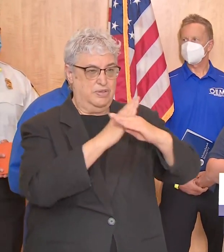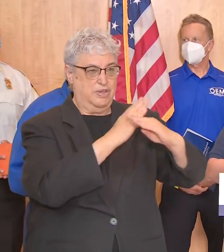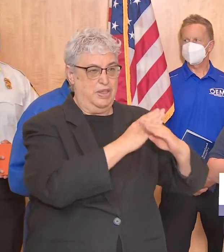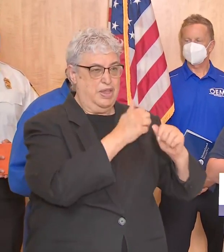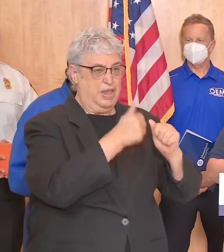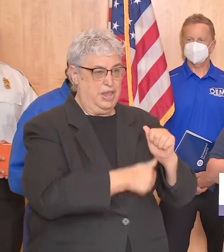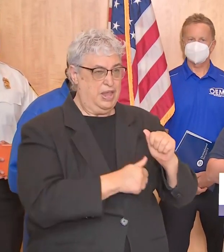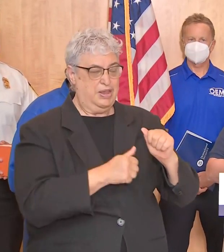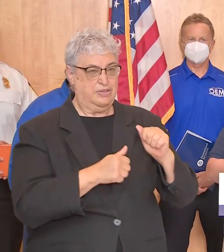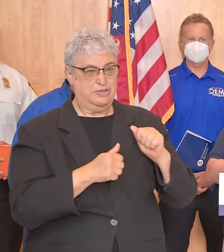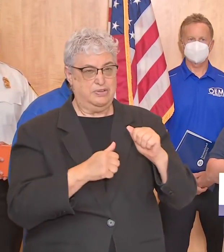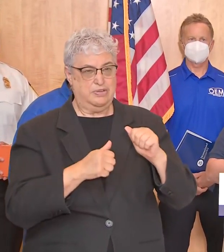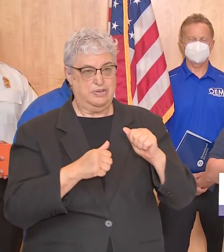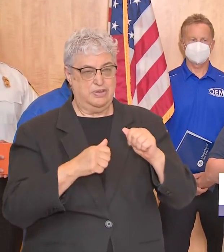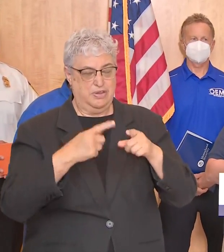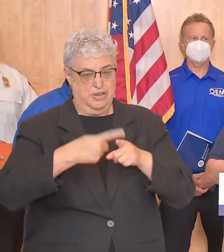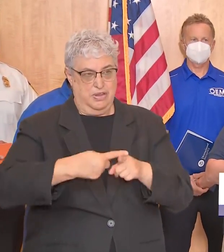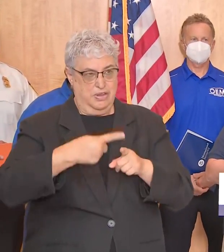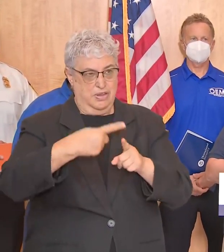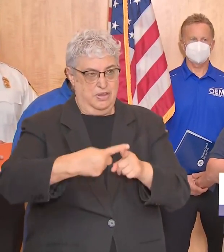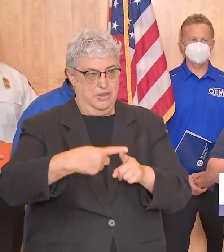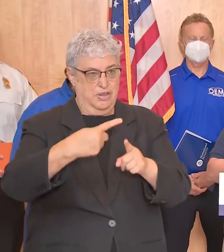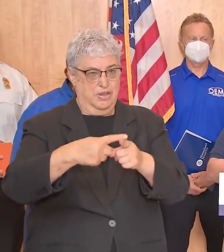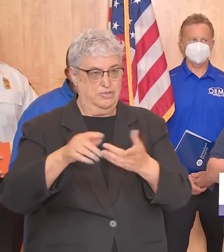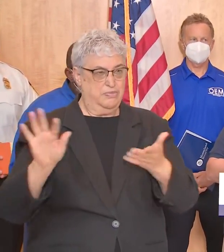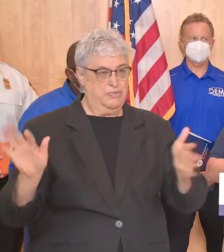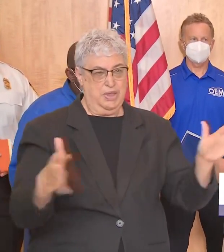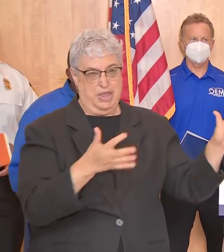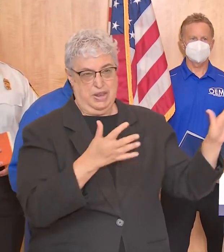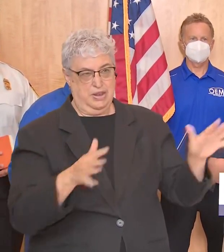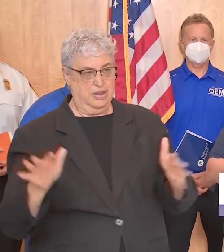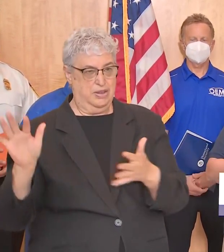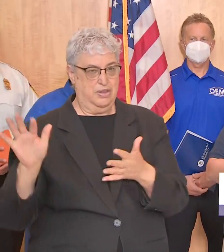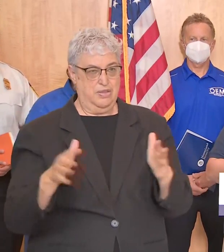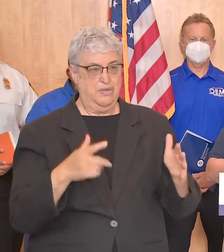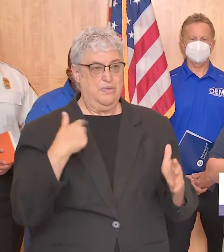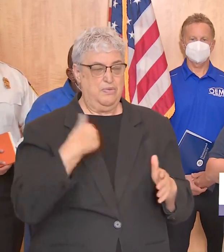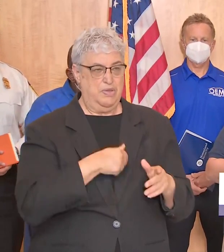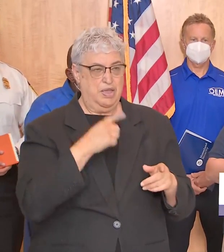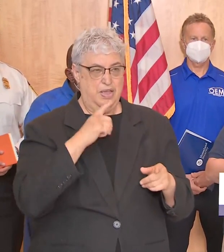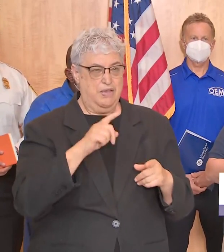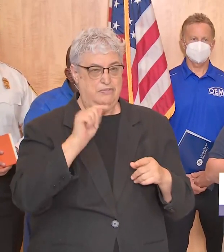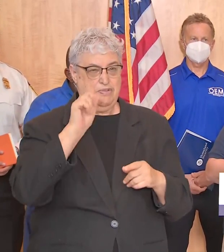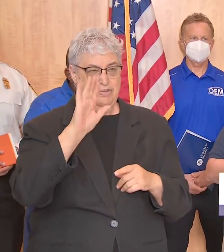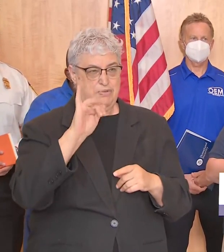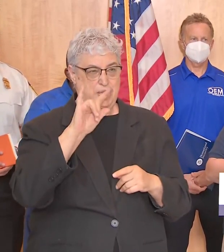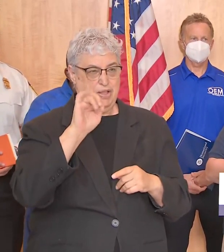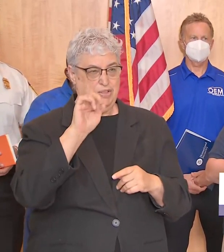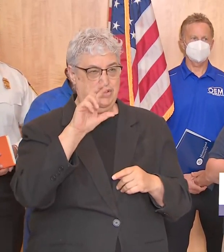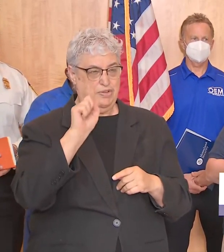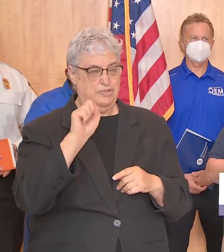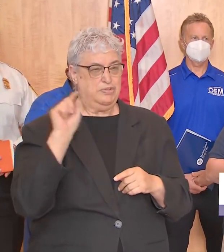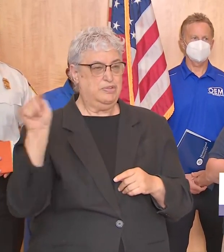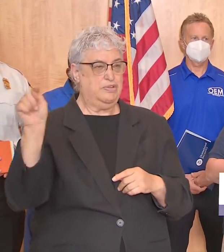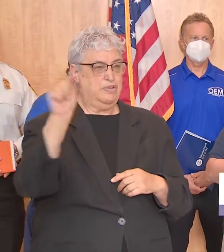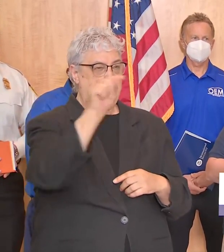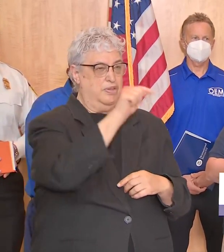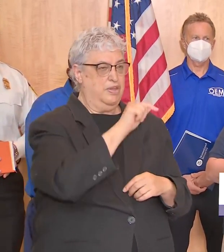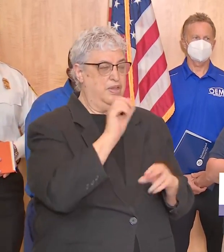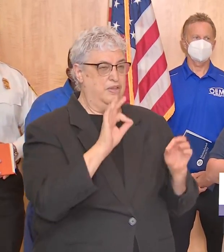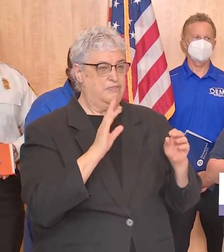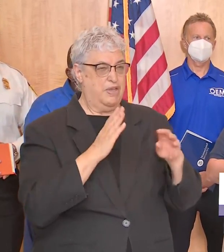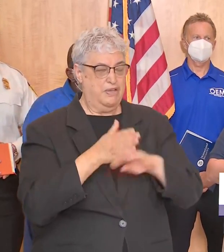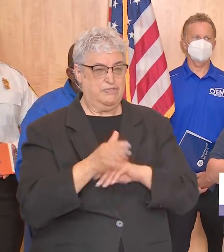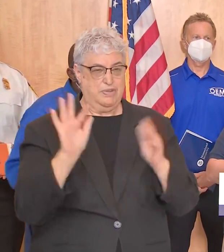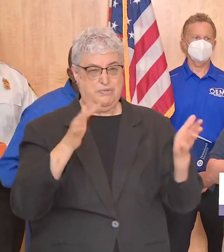intersections like we normally do because it's primarily a wind event we do have barricades in trailers that are staged throughout the city such that after